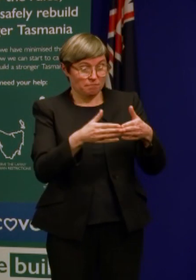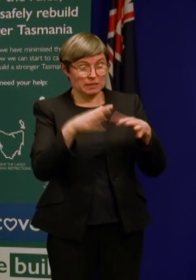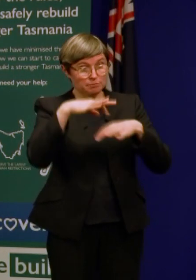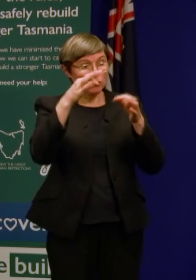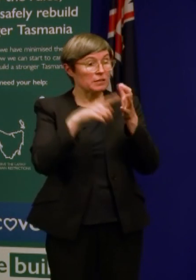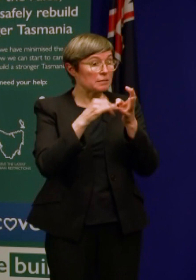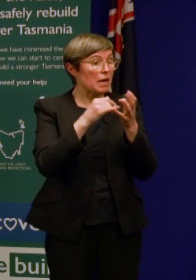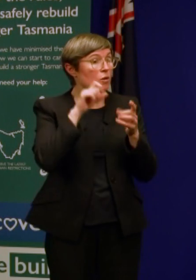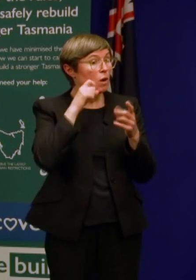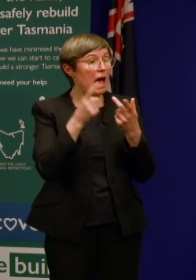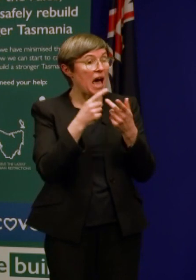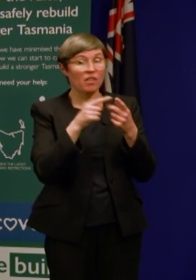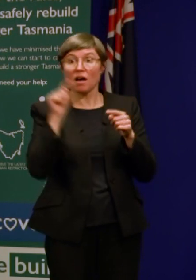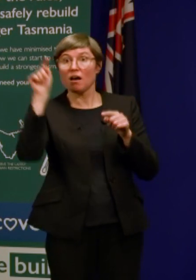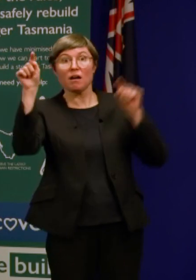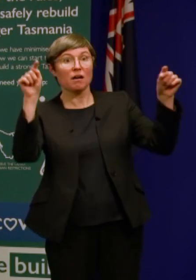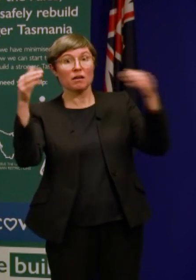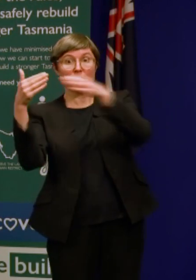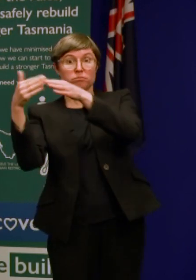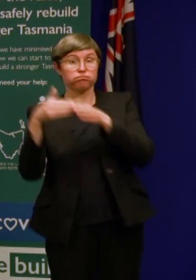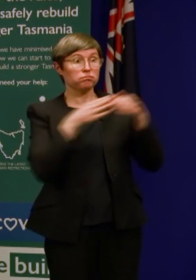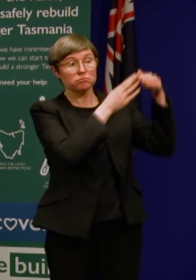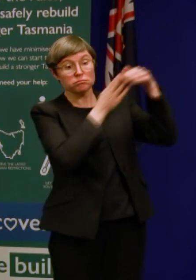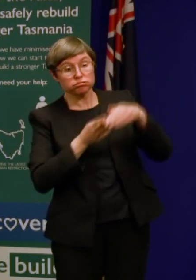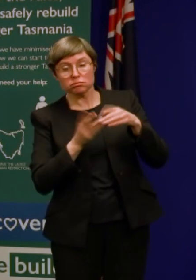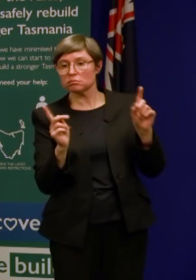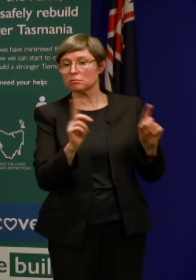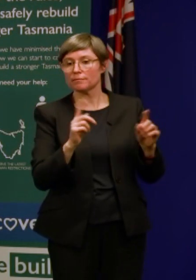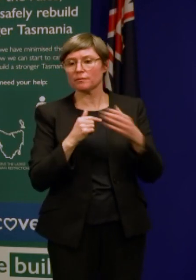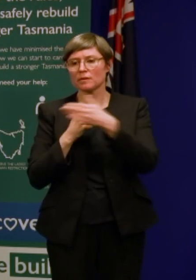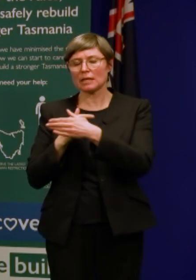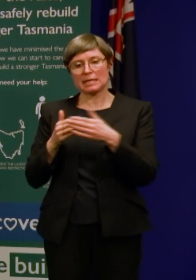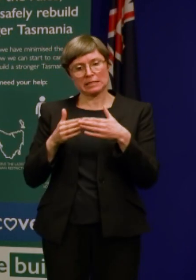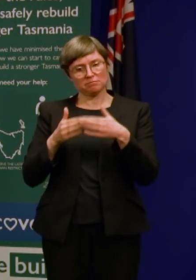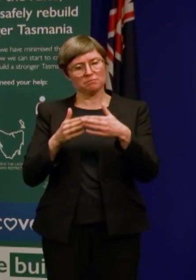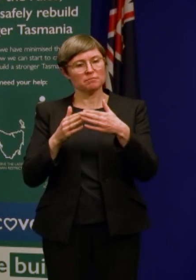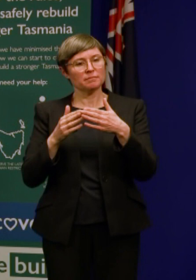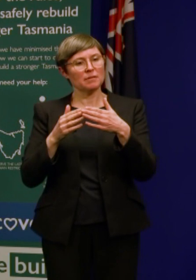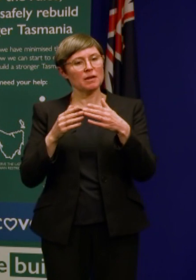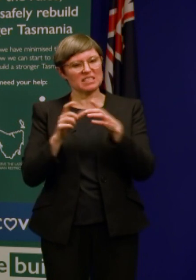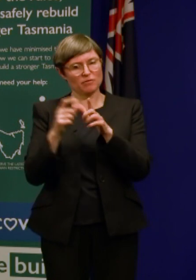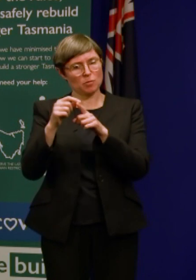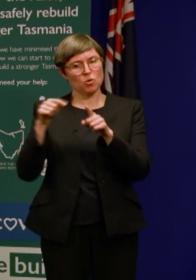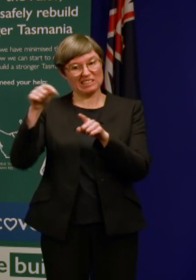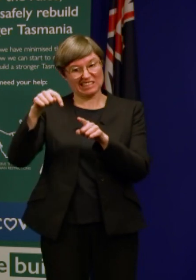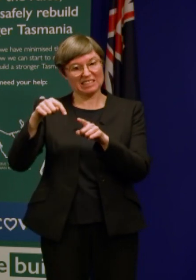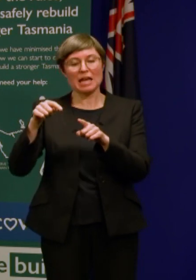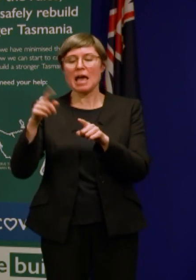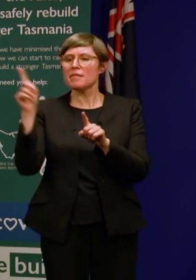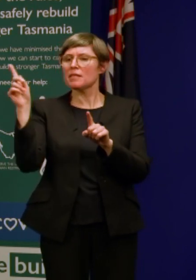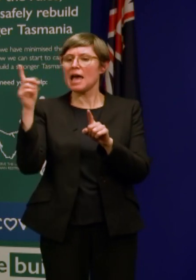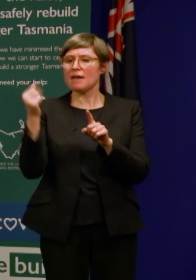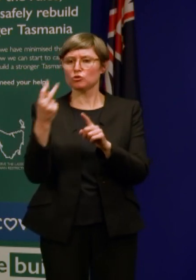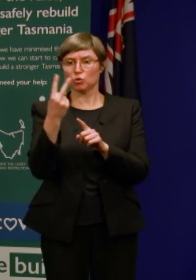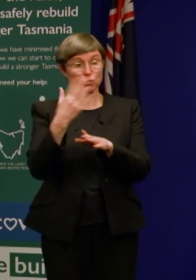Victoria? Look, the Spirit has got two roles. One is obviously passenger transport, which it's doing very little of at the